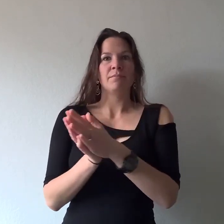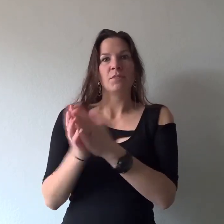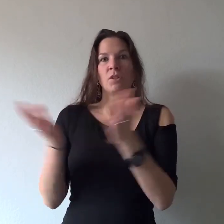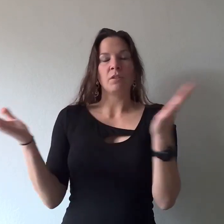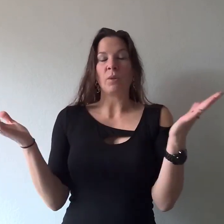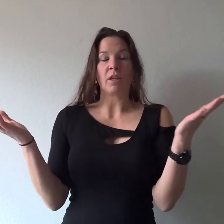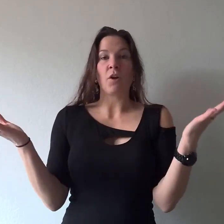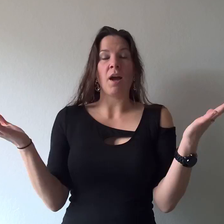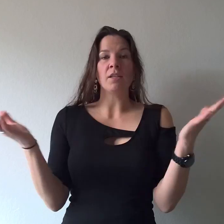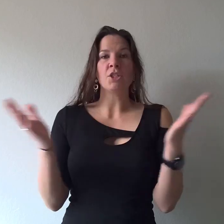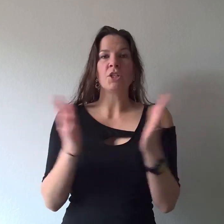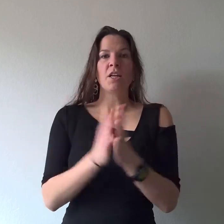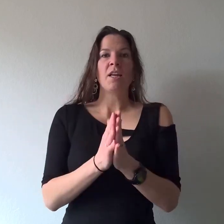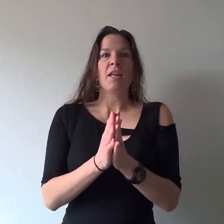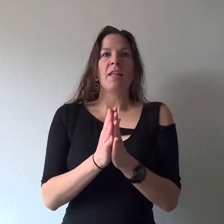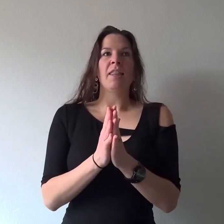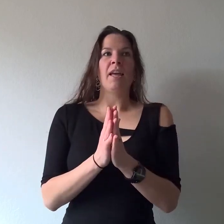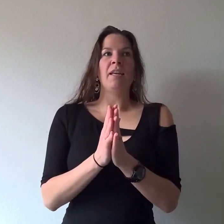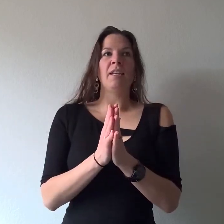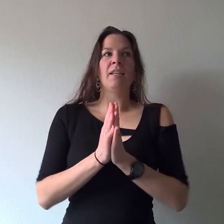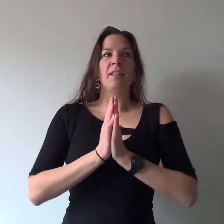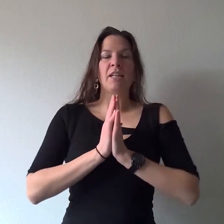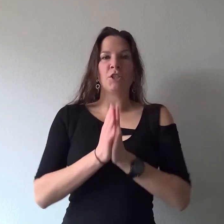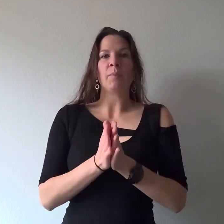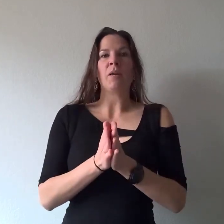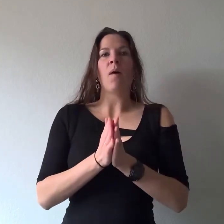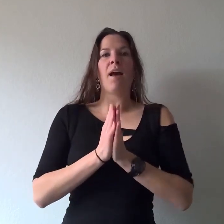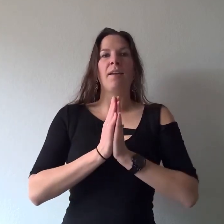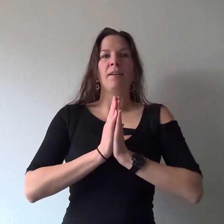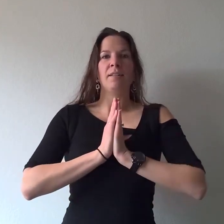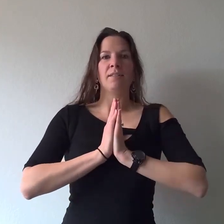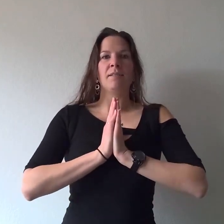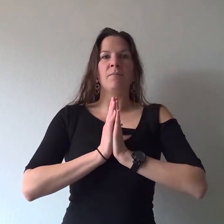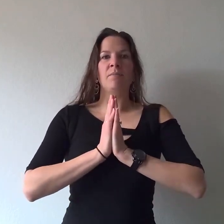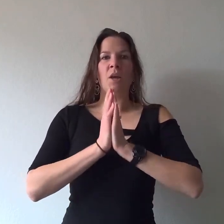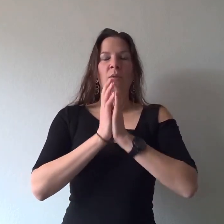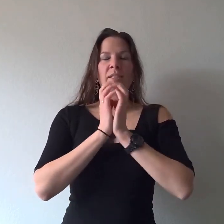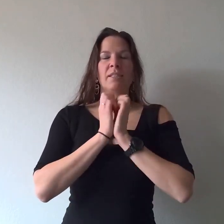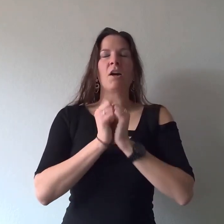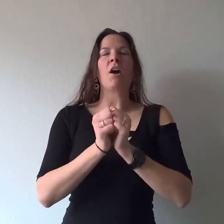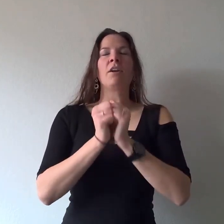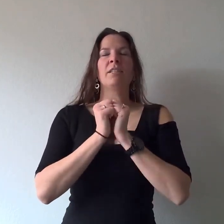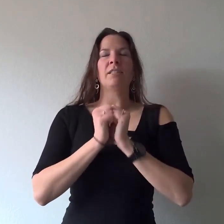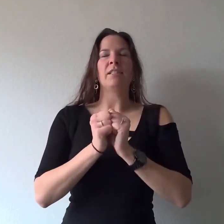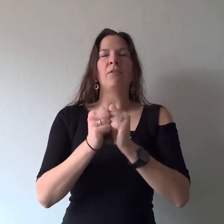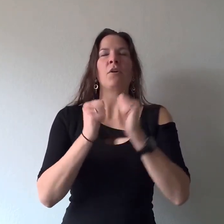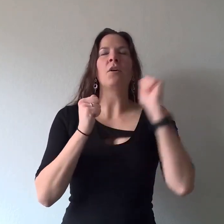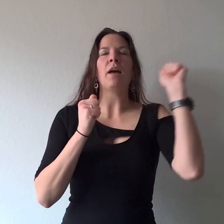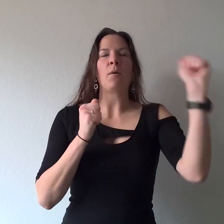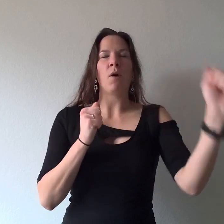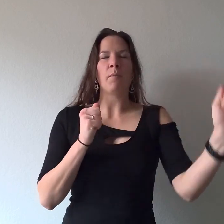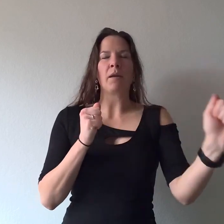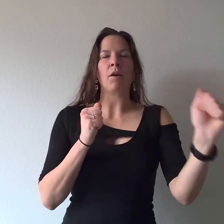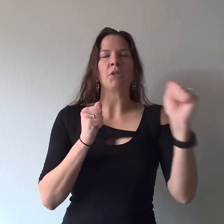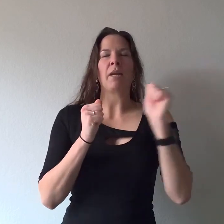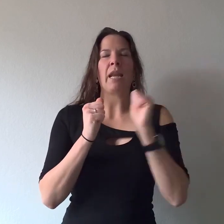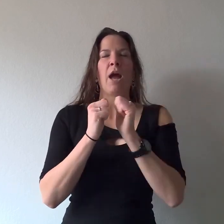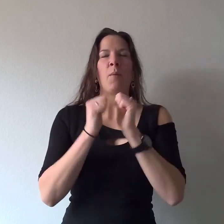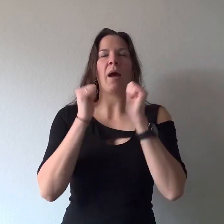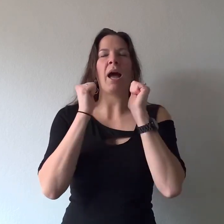with a crutch then that's your big why is you know this is hard this is difficult I want my crutch right now but I